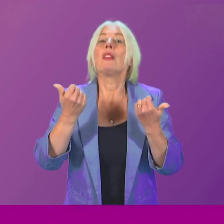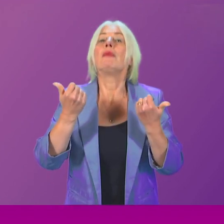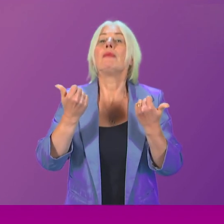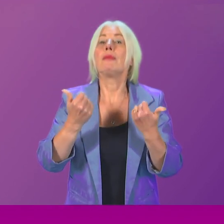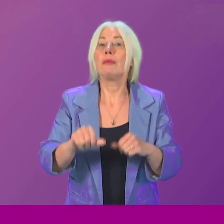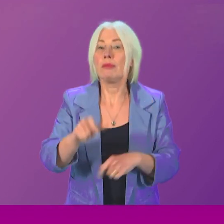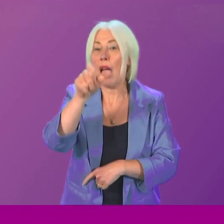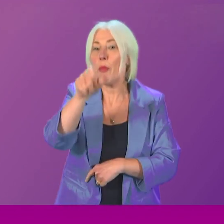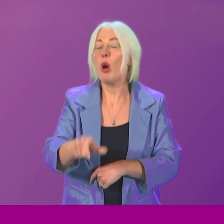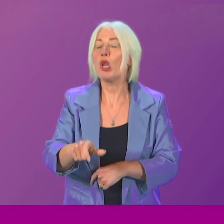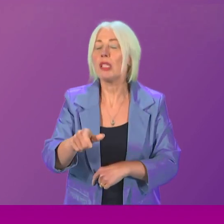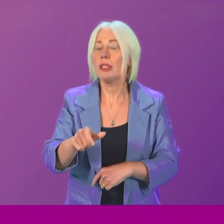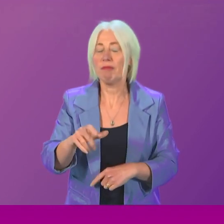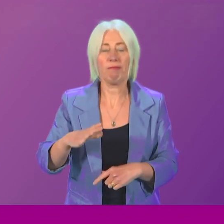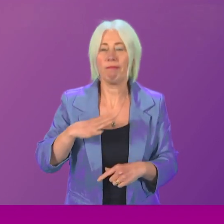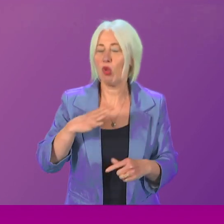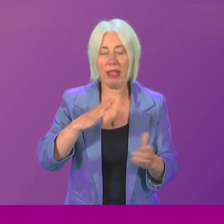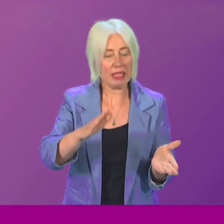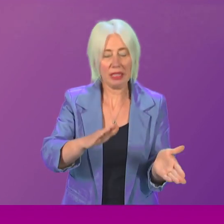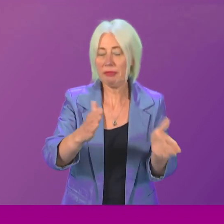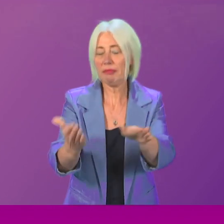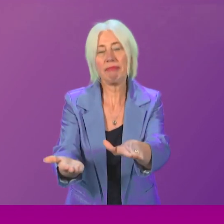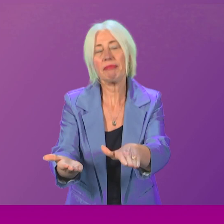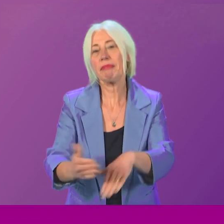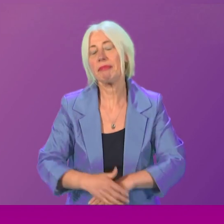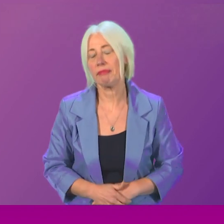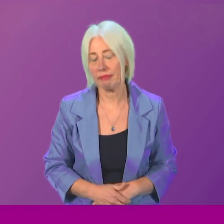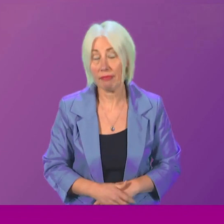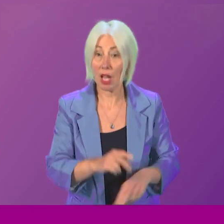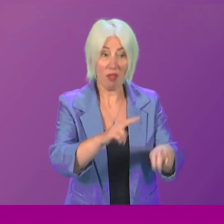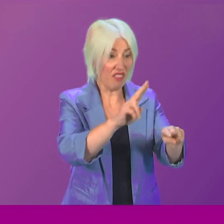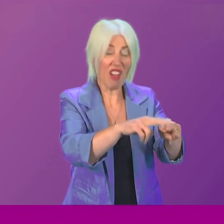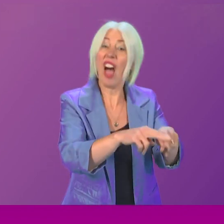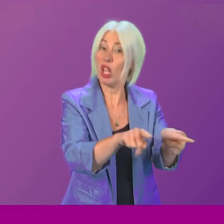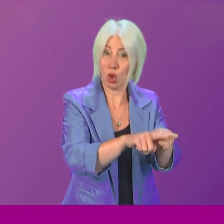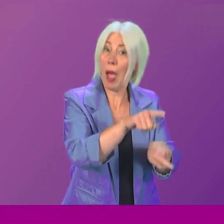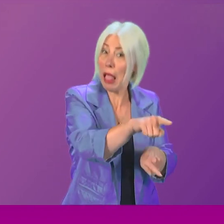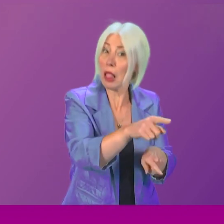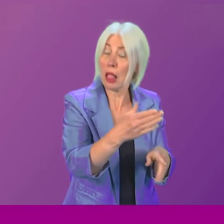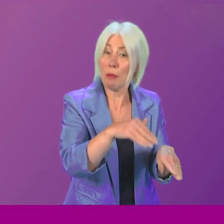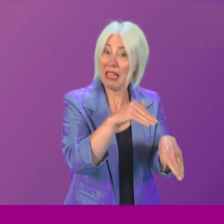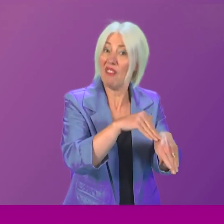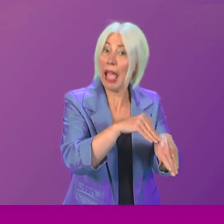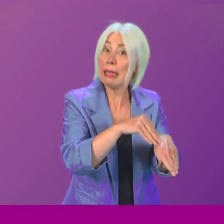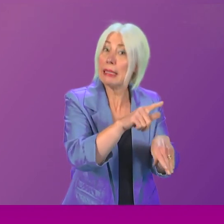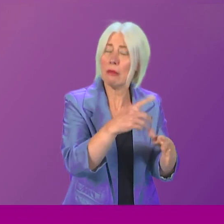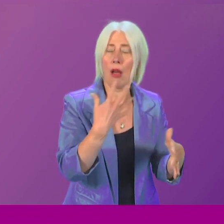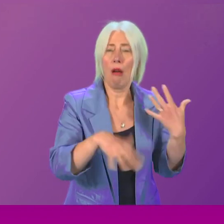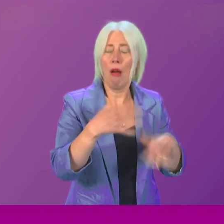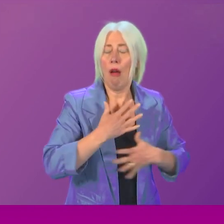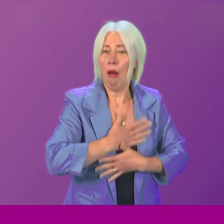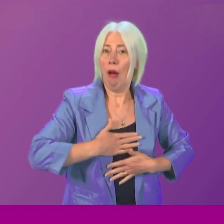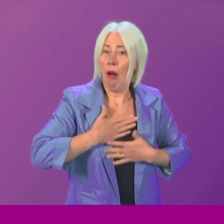looked for is already deceased. For the fathers affected, there has also been great suffering.